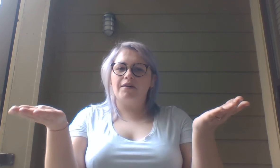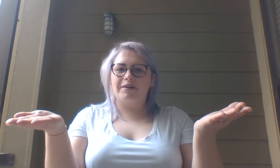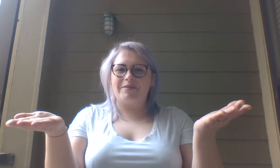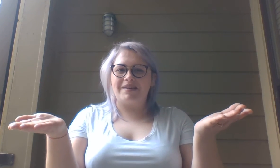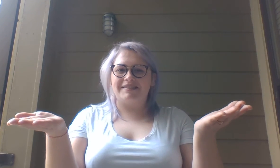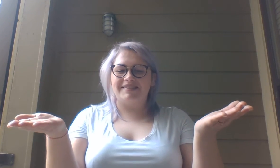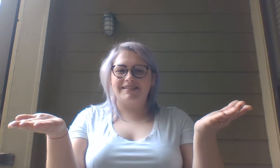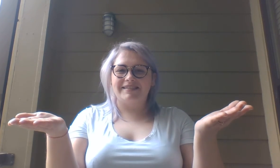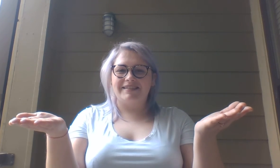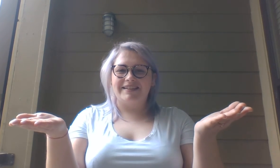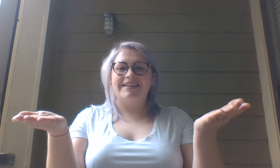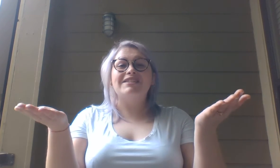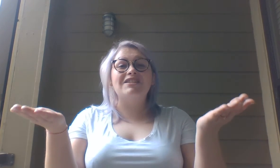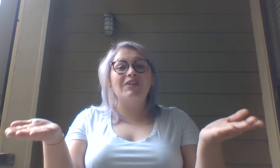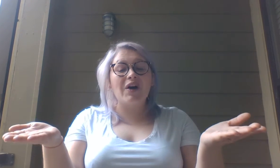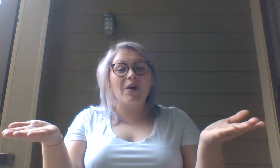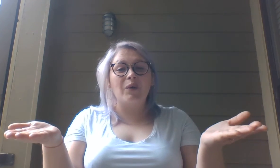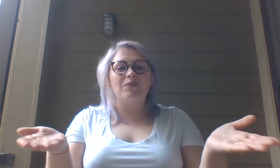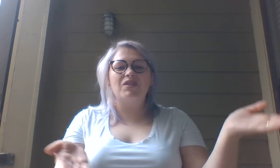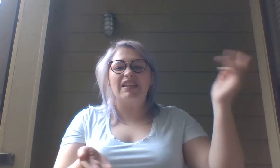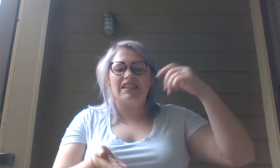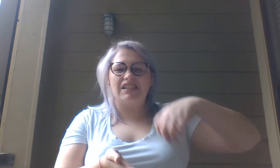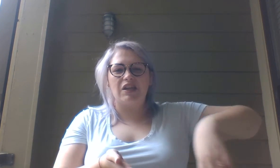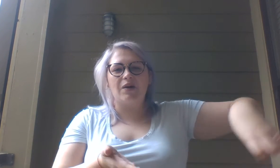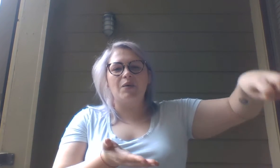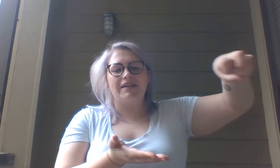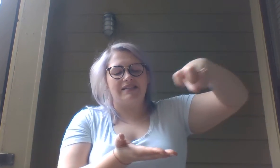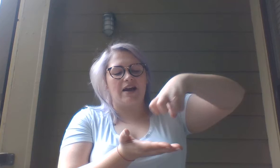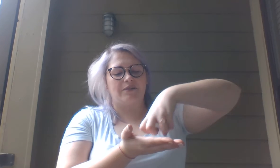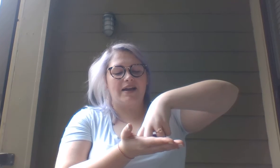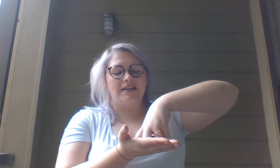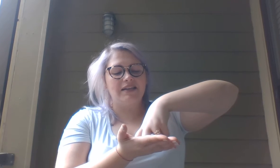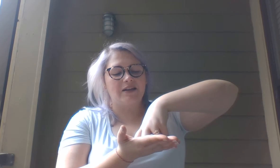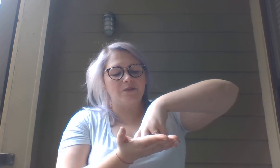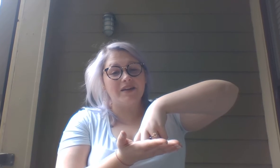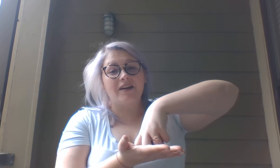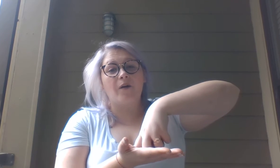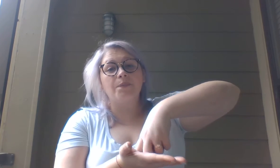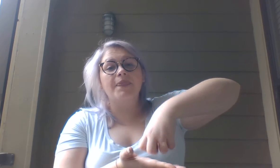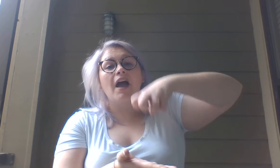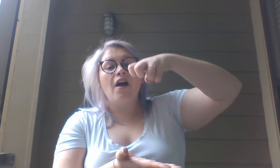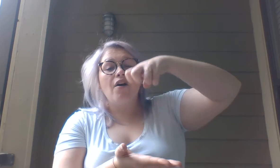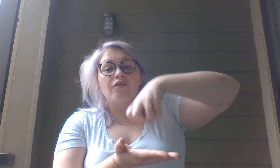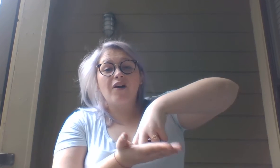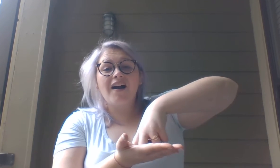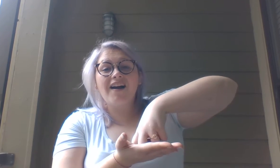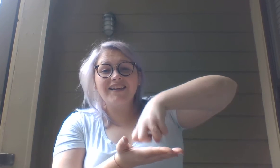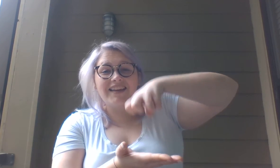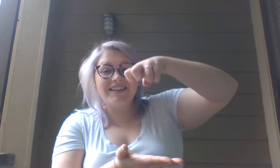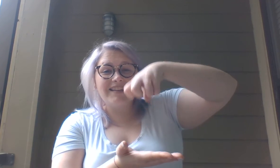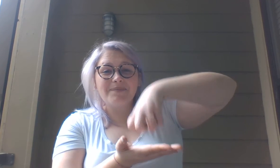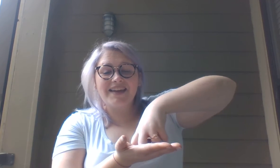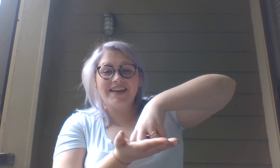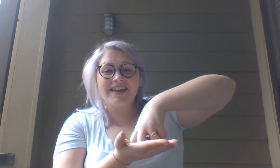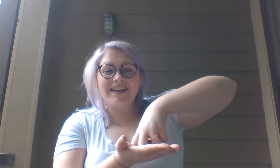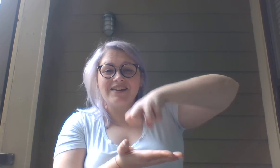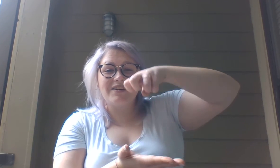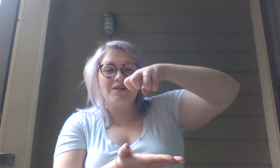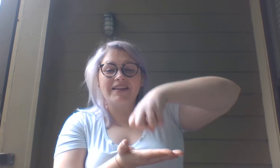largo means? Slow. So, let's slow it down. Ready? Here we go. Frog in the meadow,